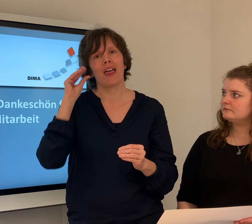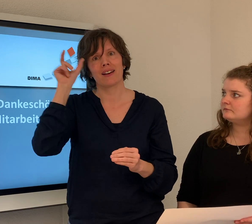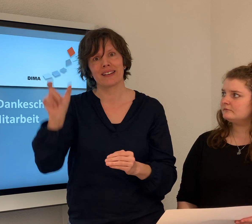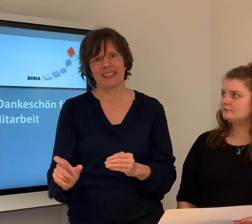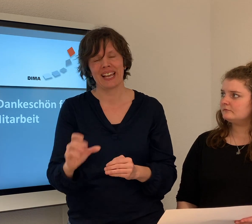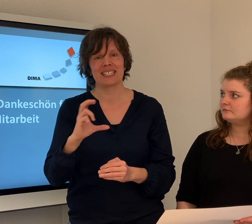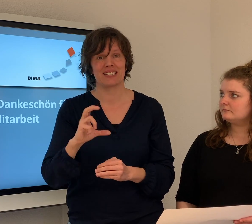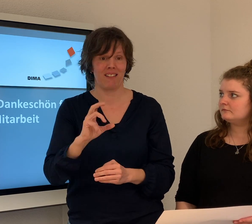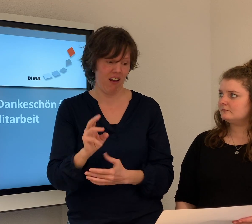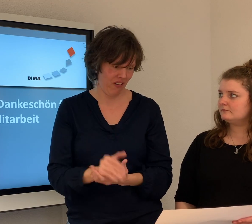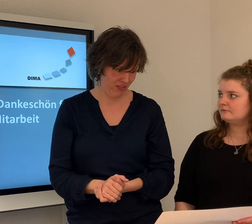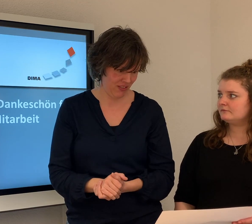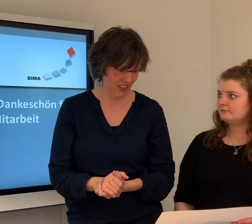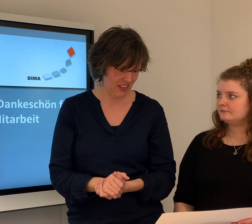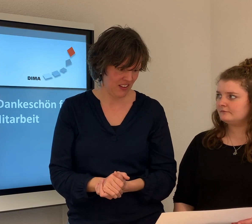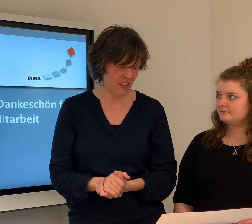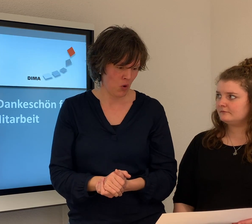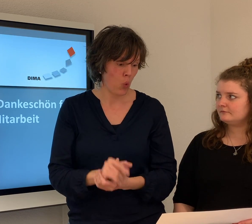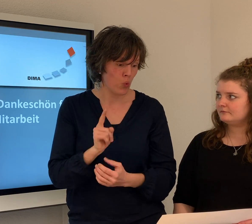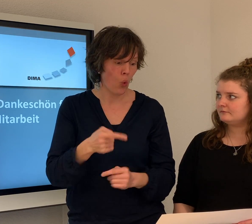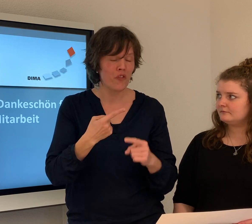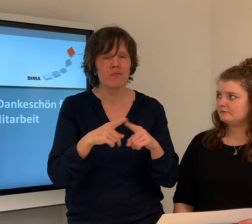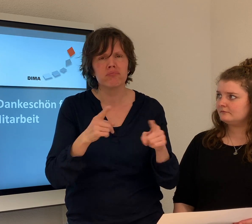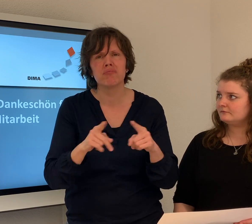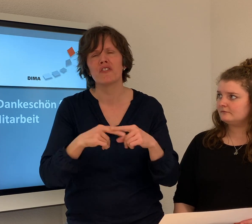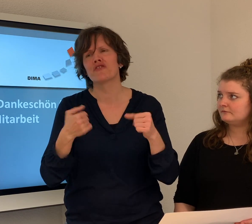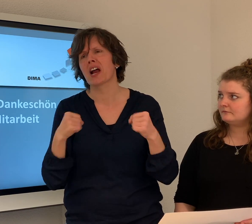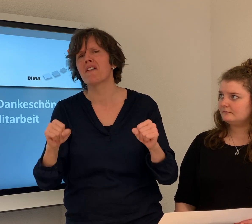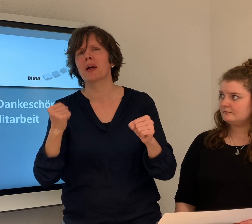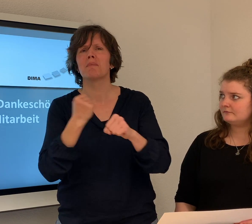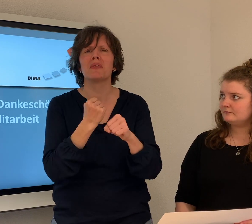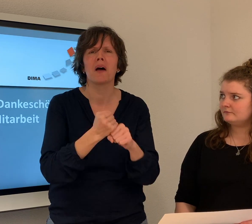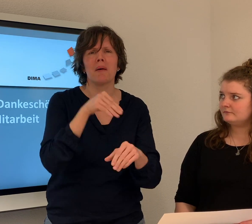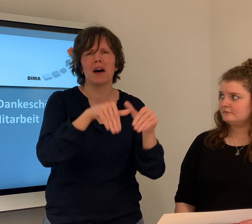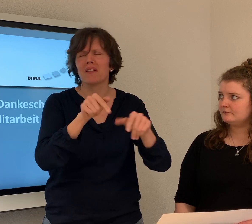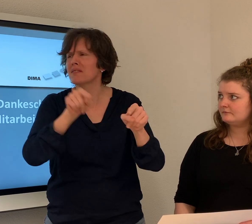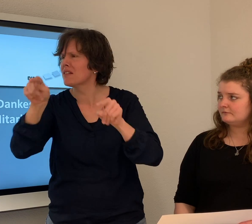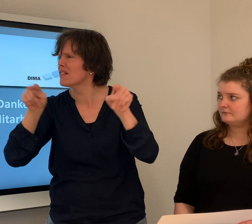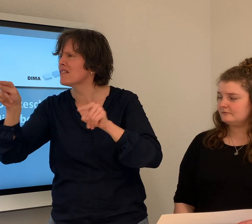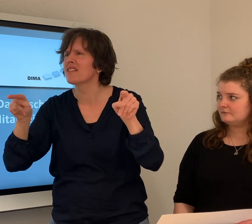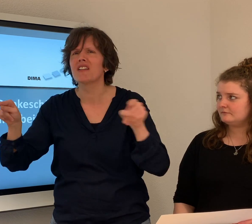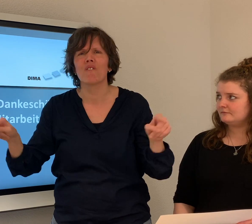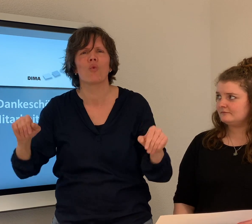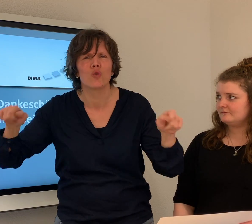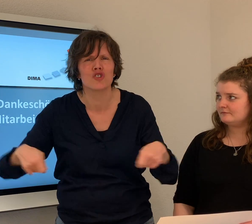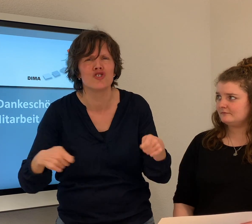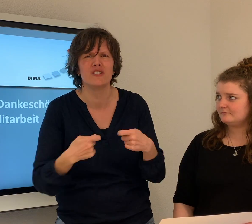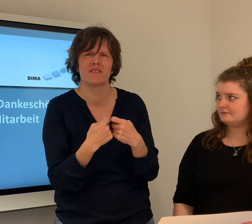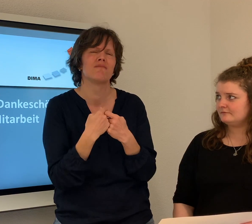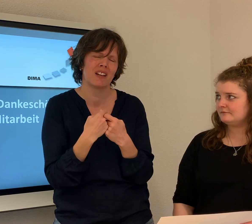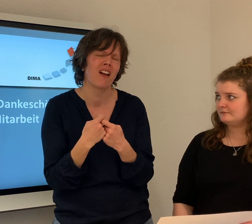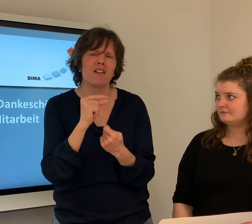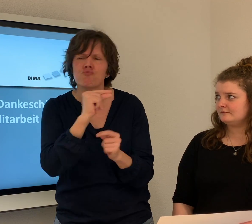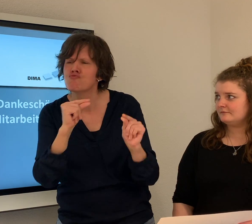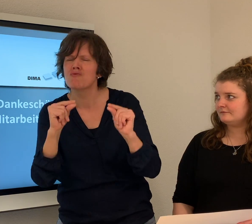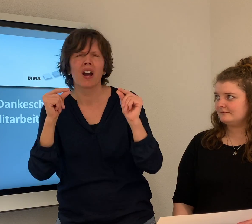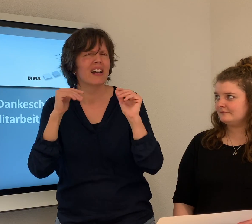becu- And materials I'll with